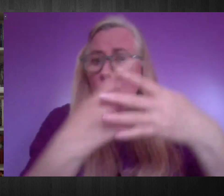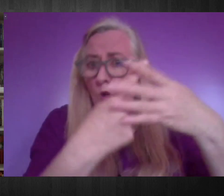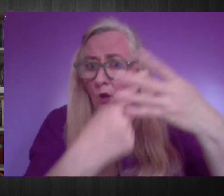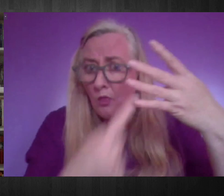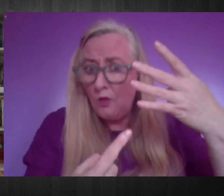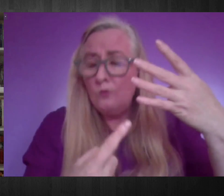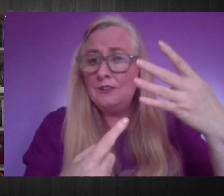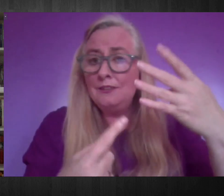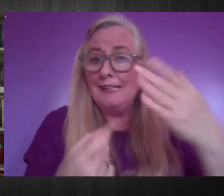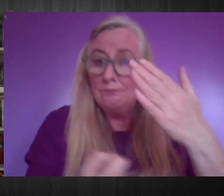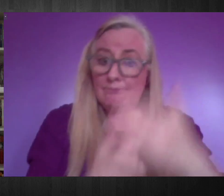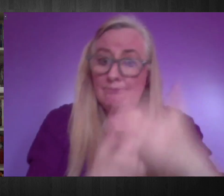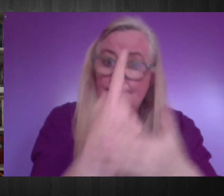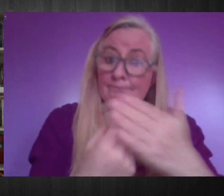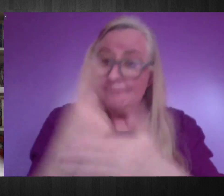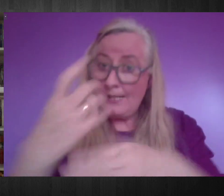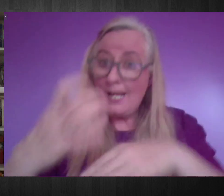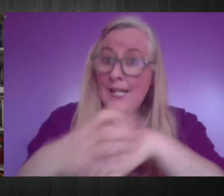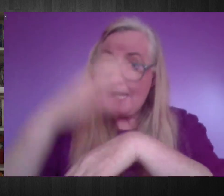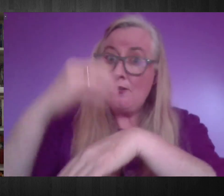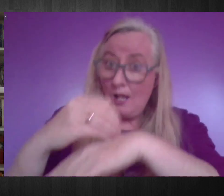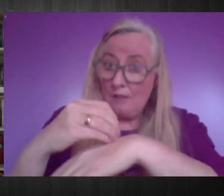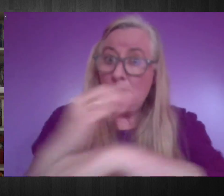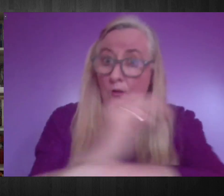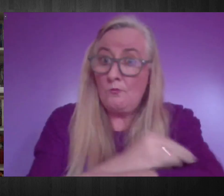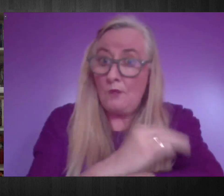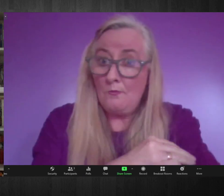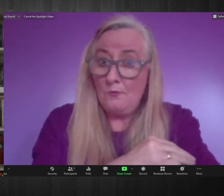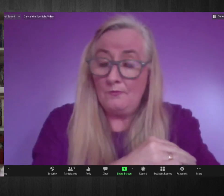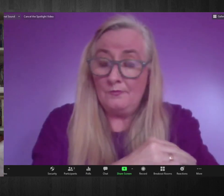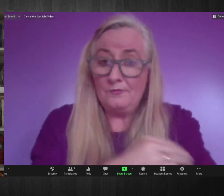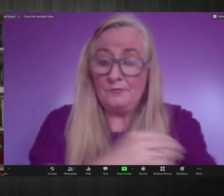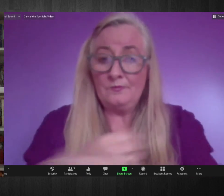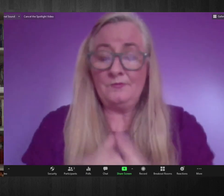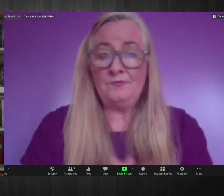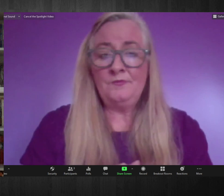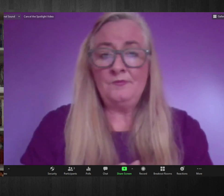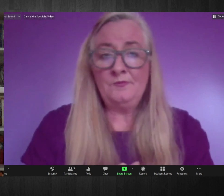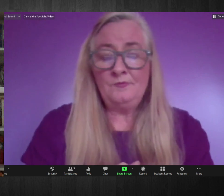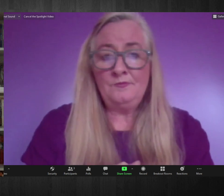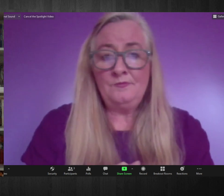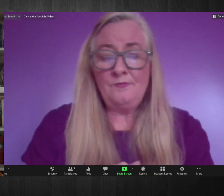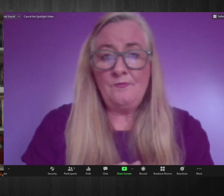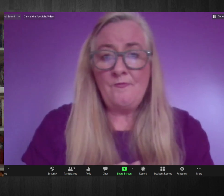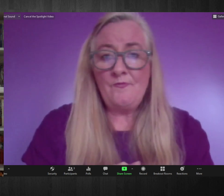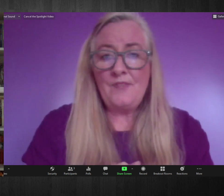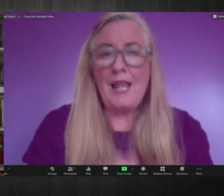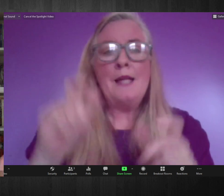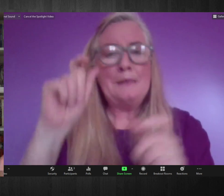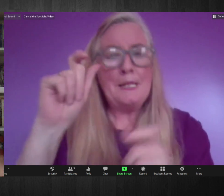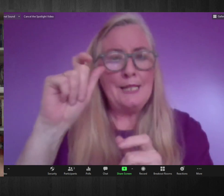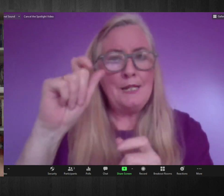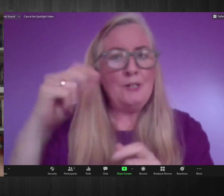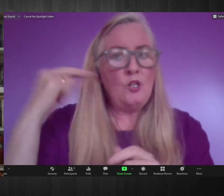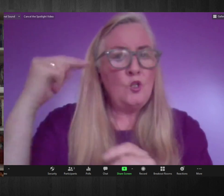continues to be an issue of concerns, but I think that was rightly highlighted and some measures were taking on time.